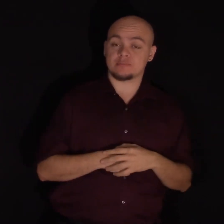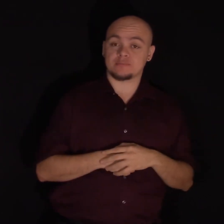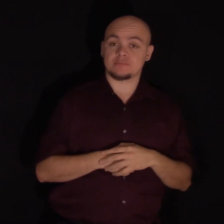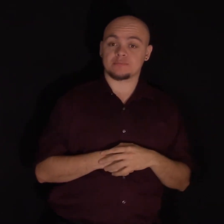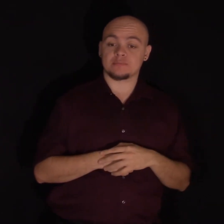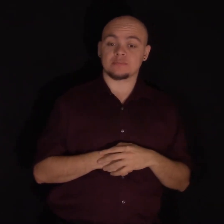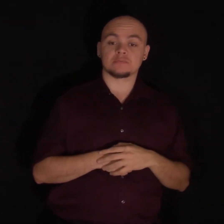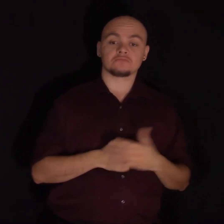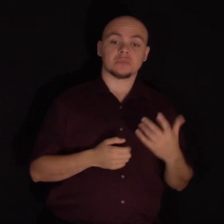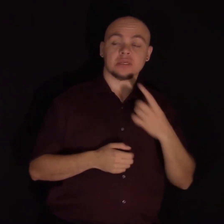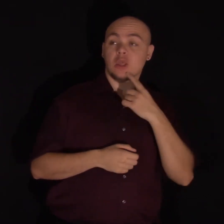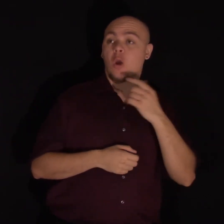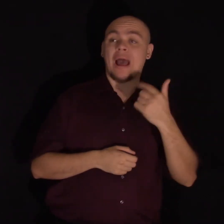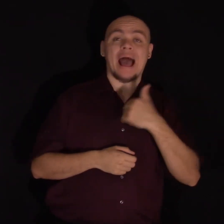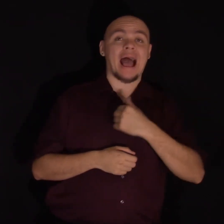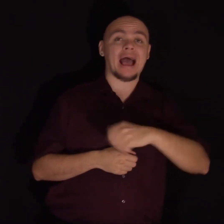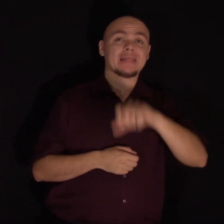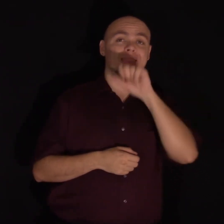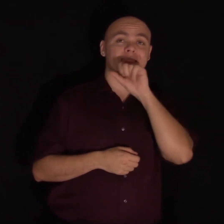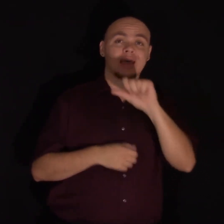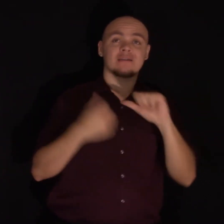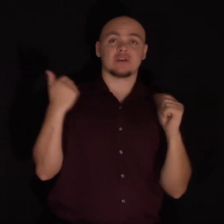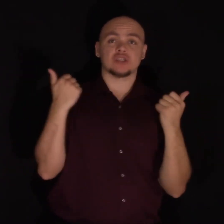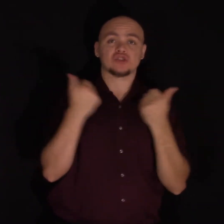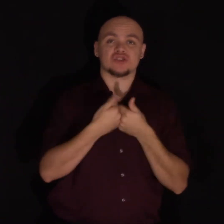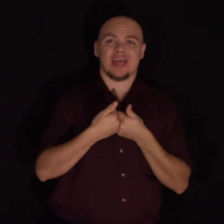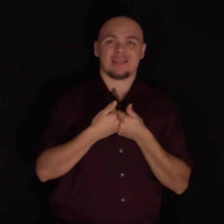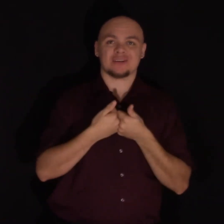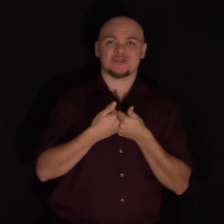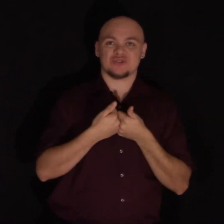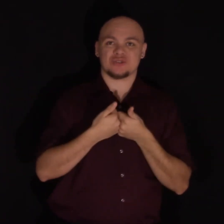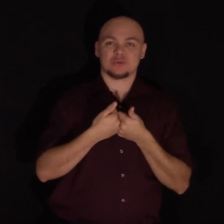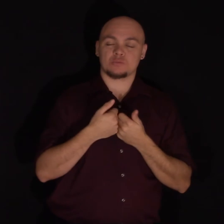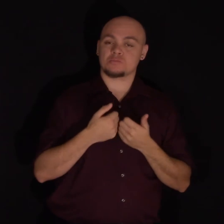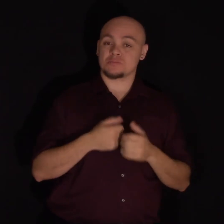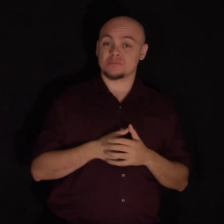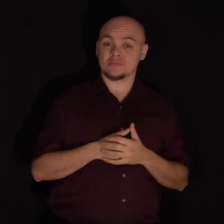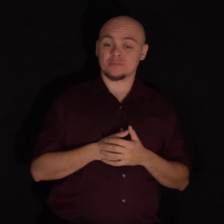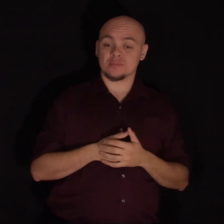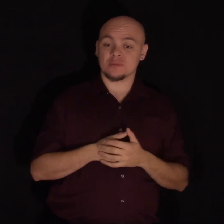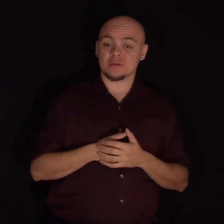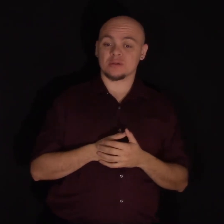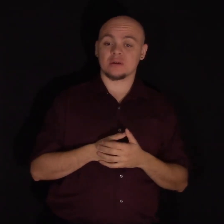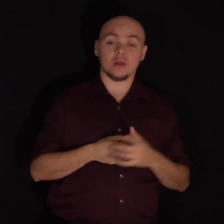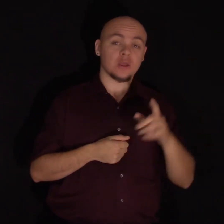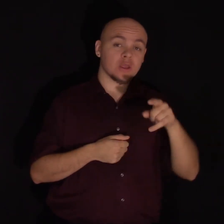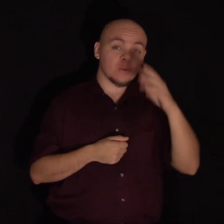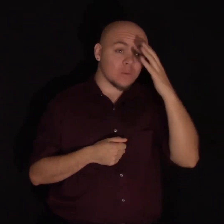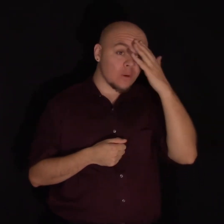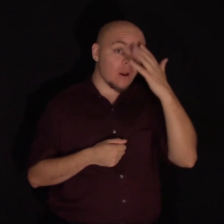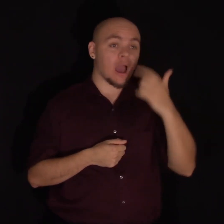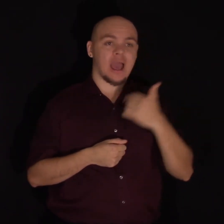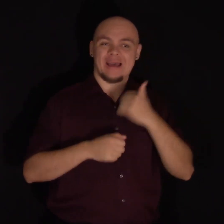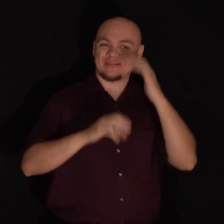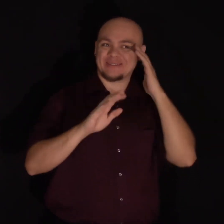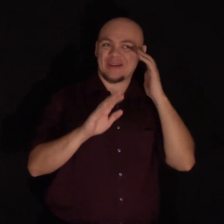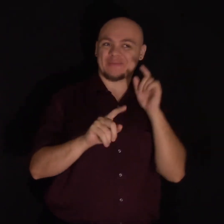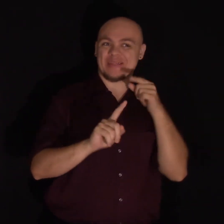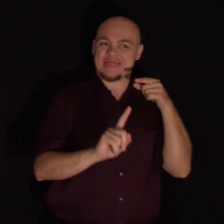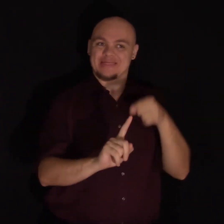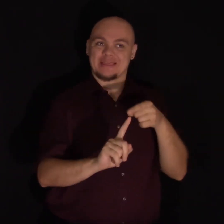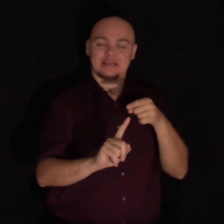said things like, I love a challenge. Or, you know, I was hoping this would be